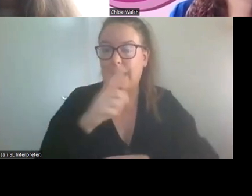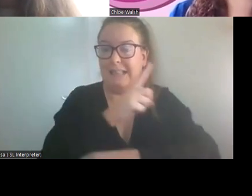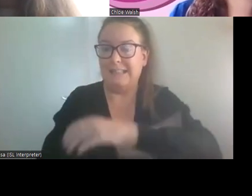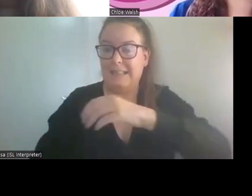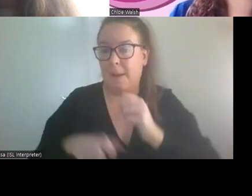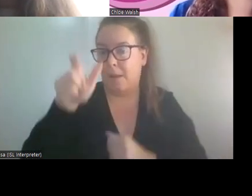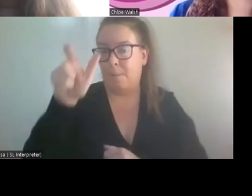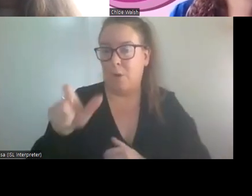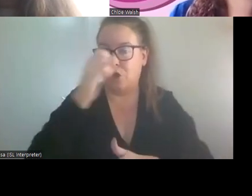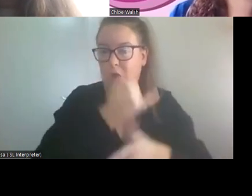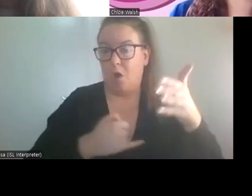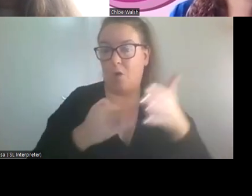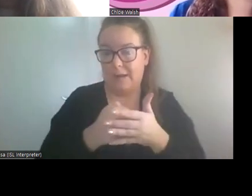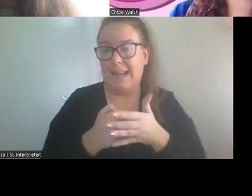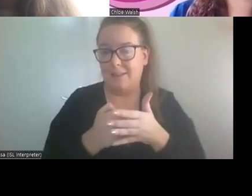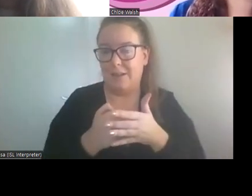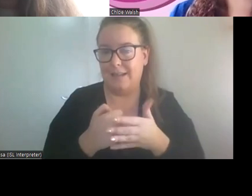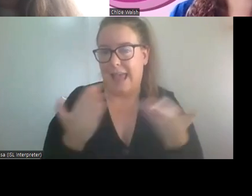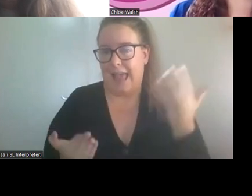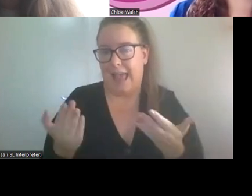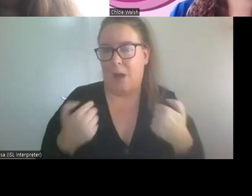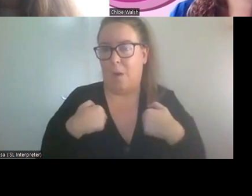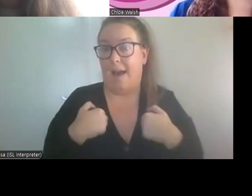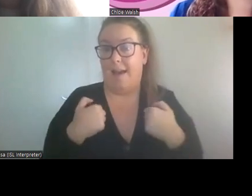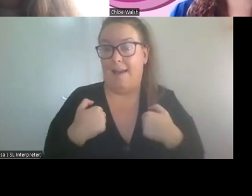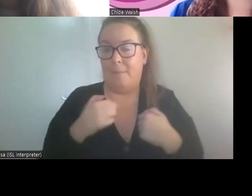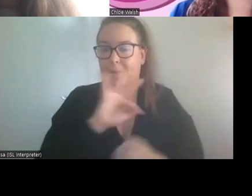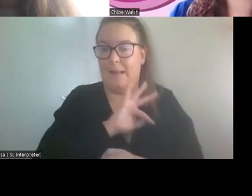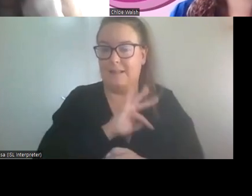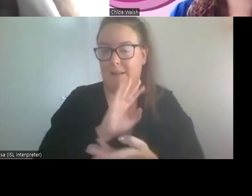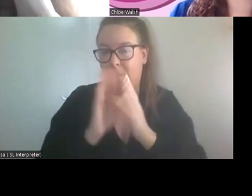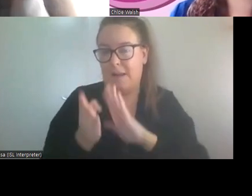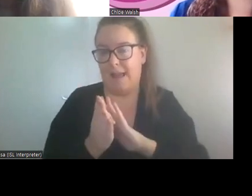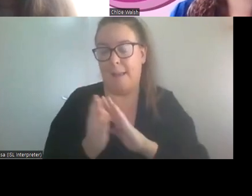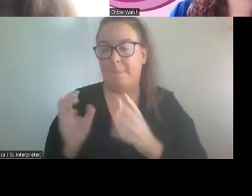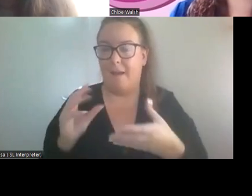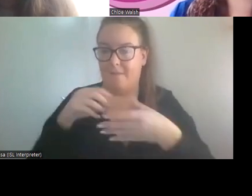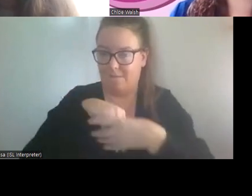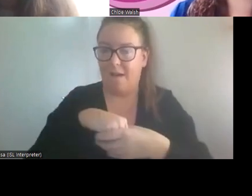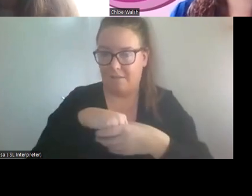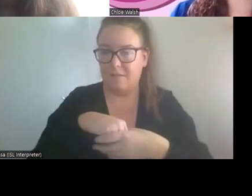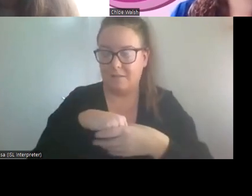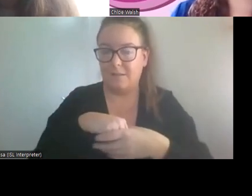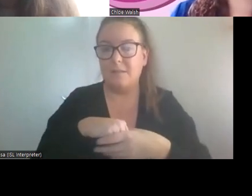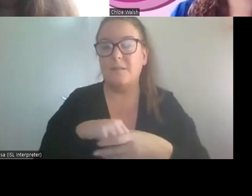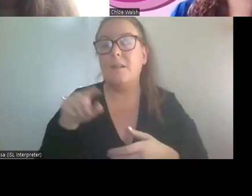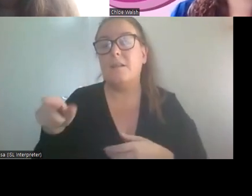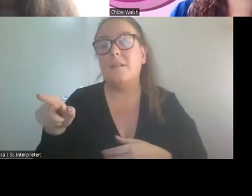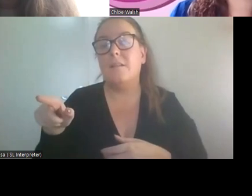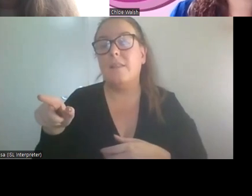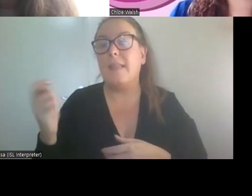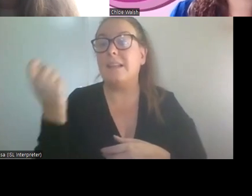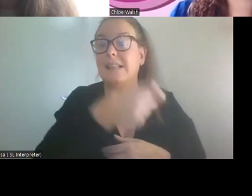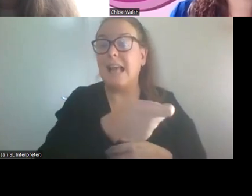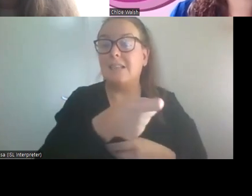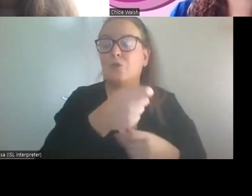That's how I came to be involved. Actually, it was from an email sent to voice and vision impairment from the NDA.